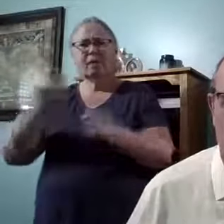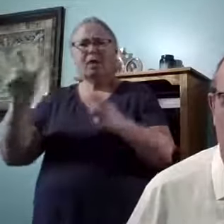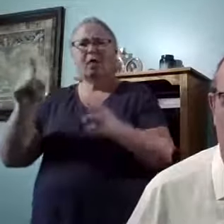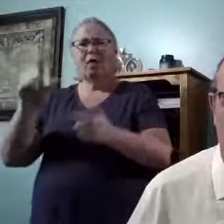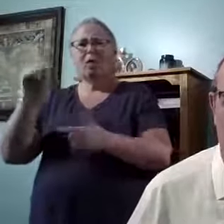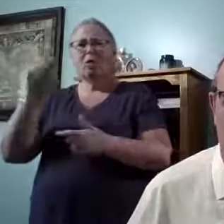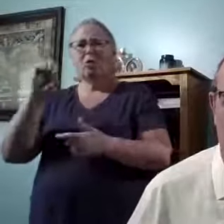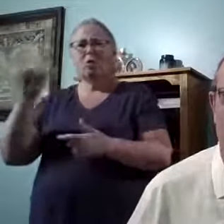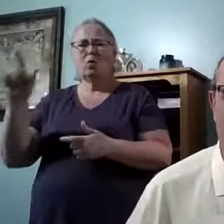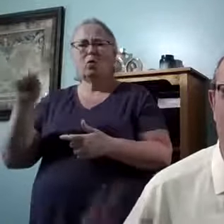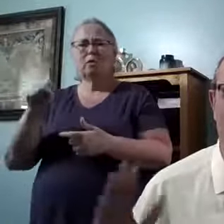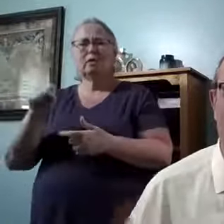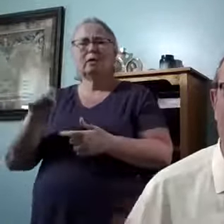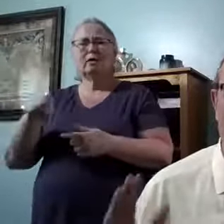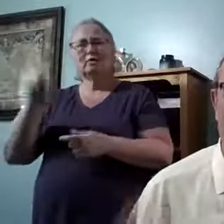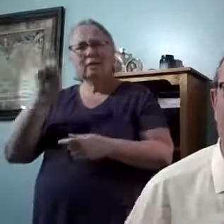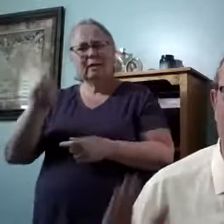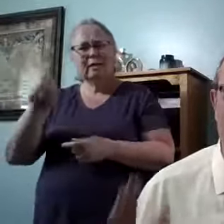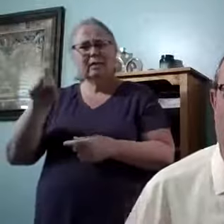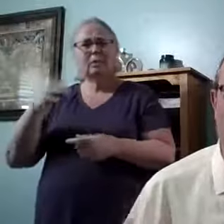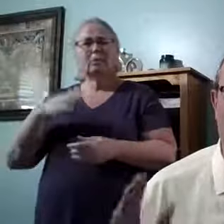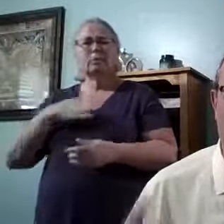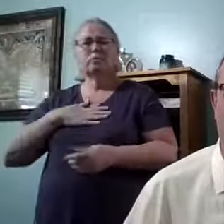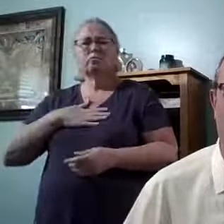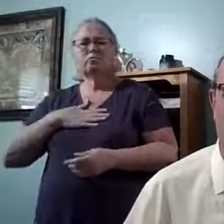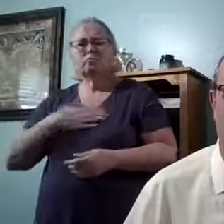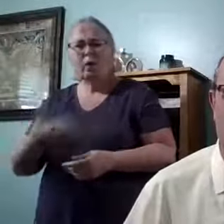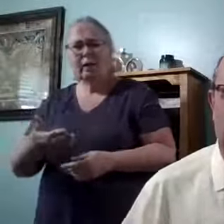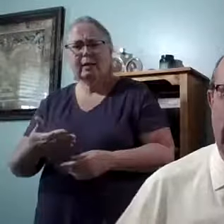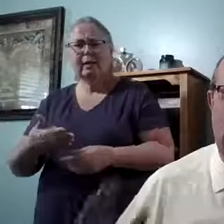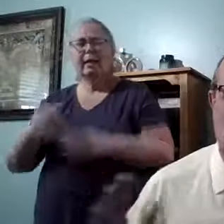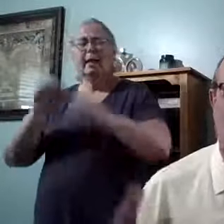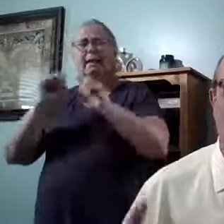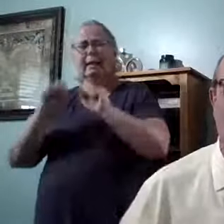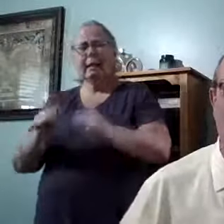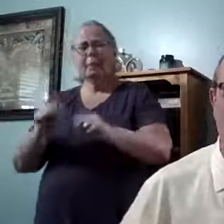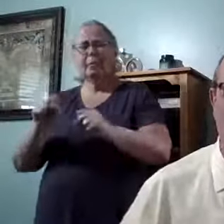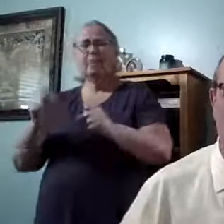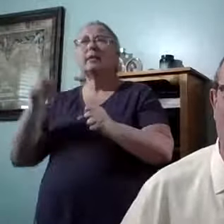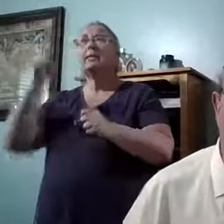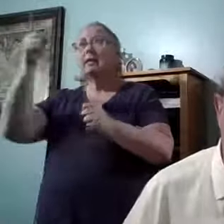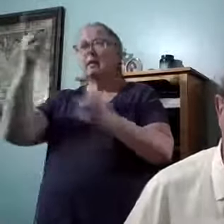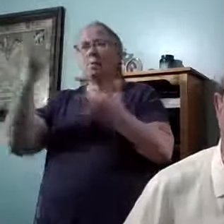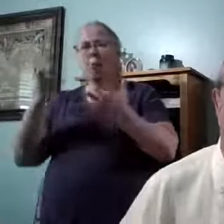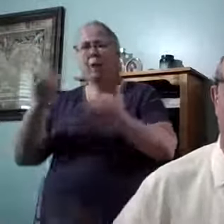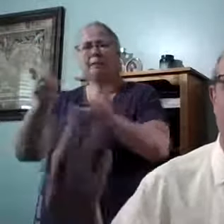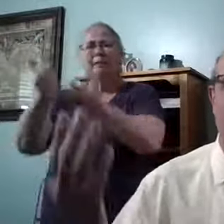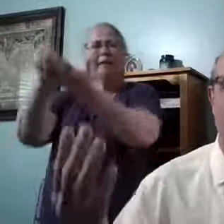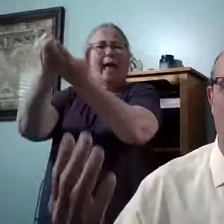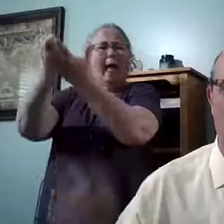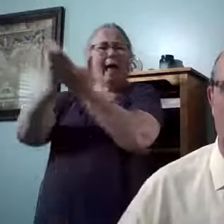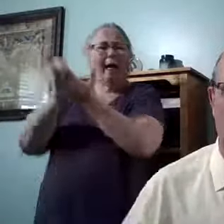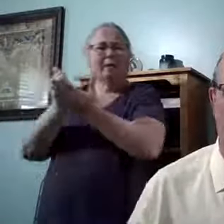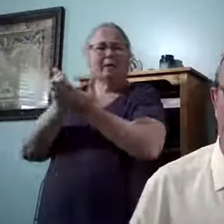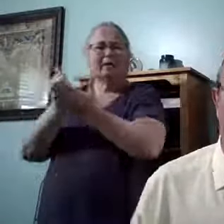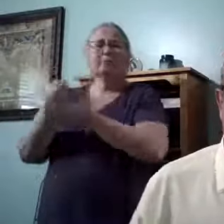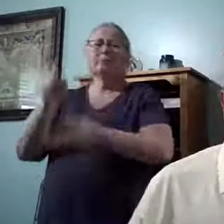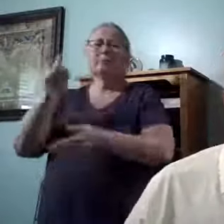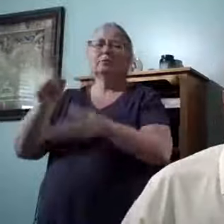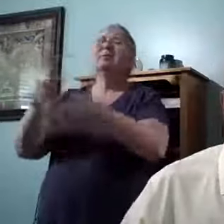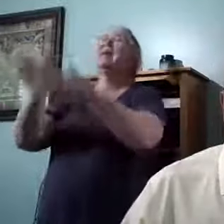the tools necessary, and He's more than willing, more than capable. He wants to help us, but we've got to ask Him for help.